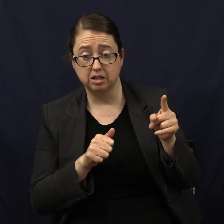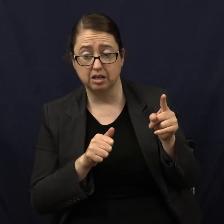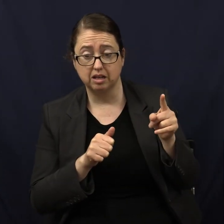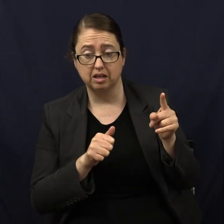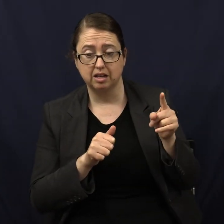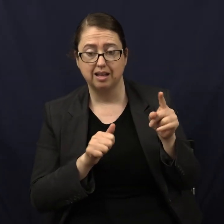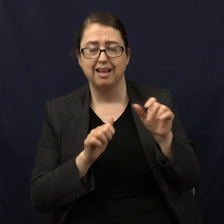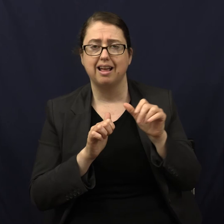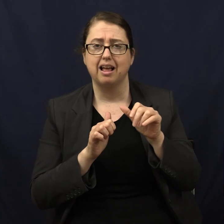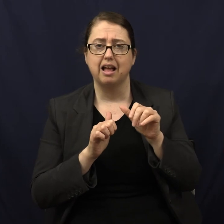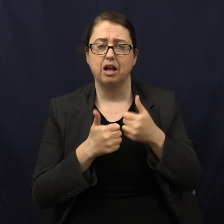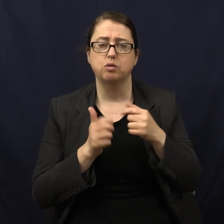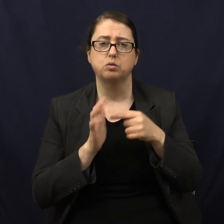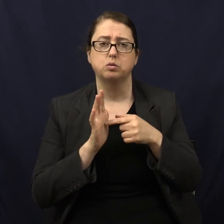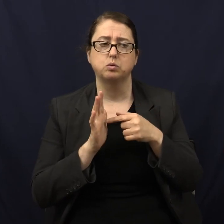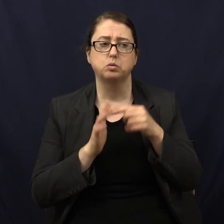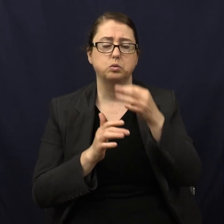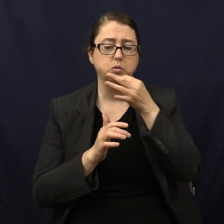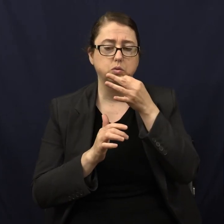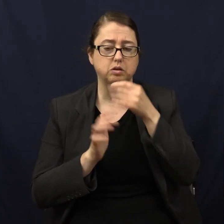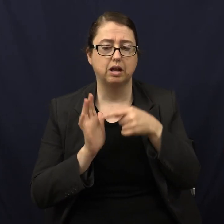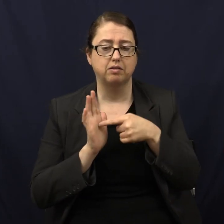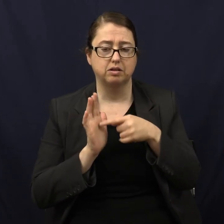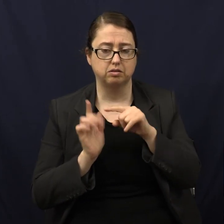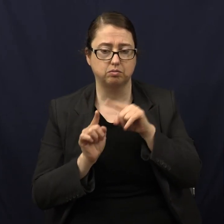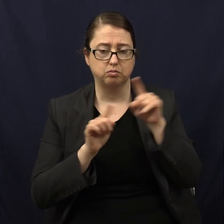How soon would I have to present the patient to you, though?